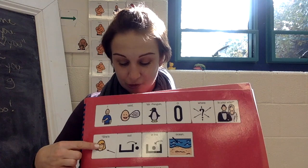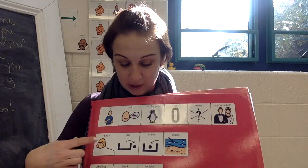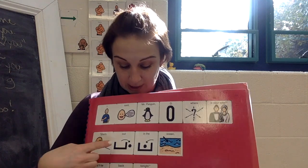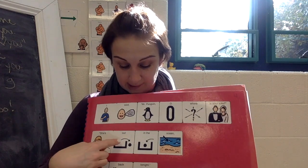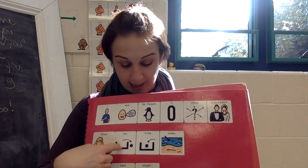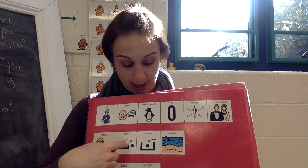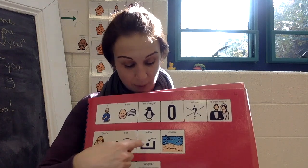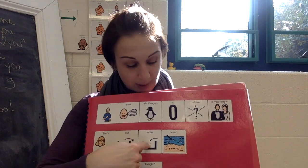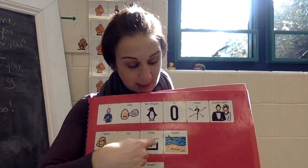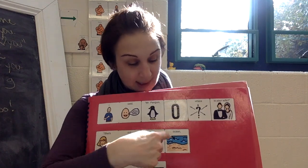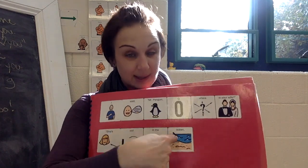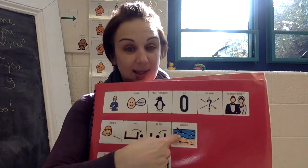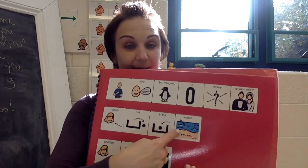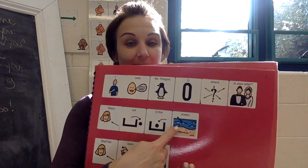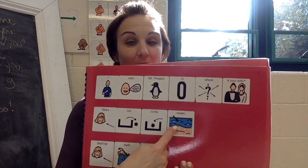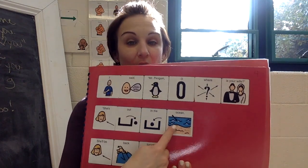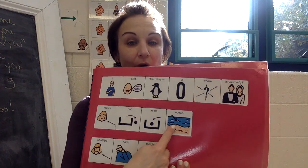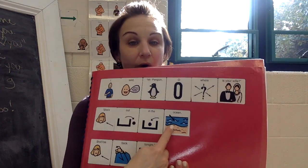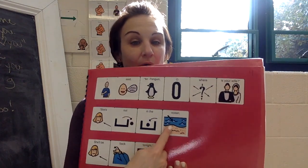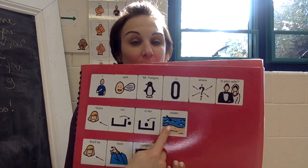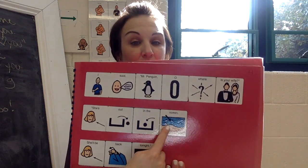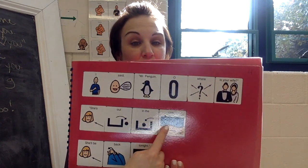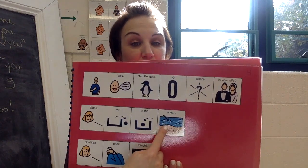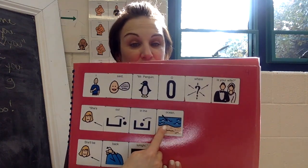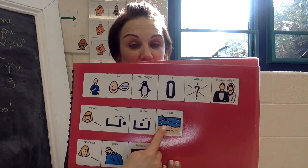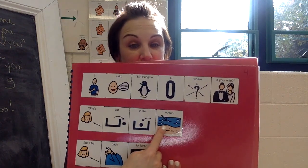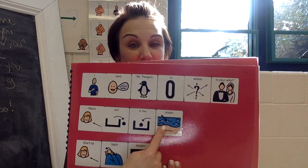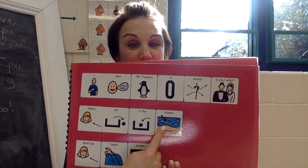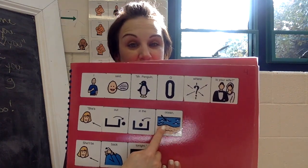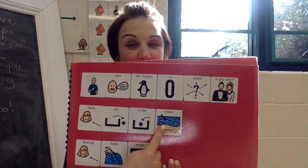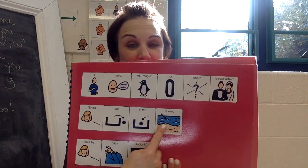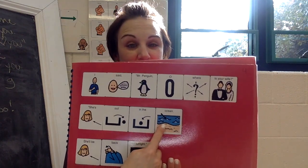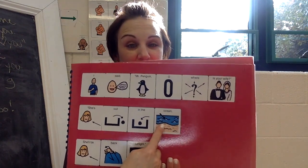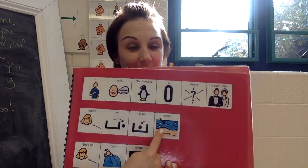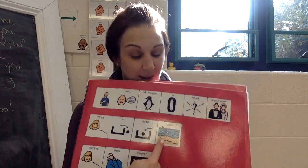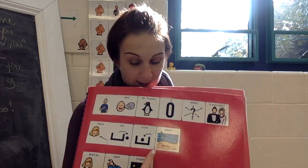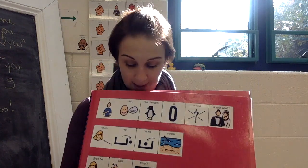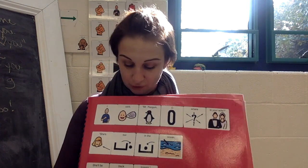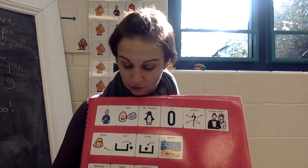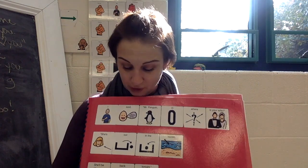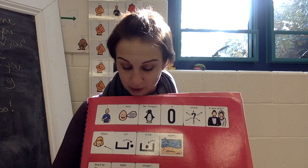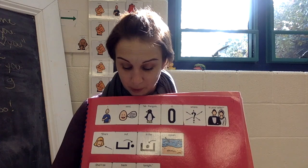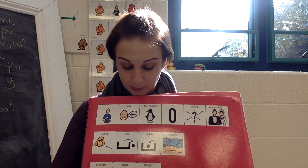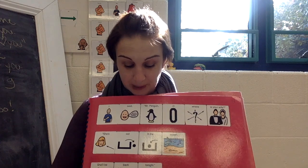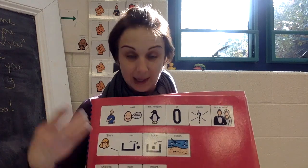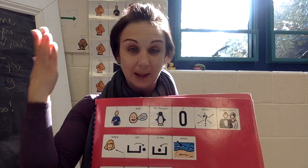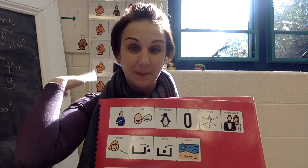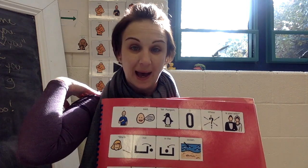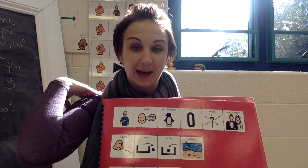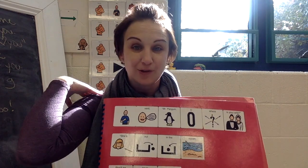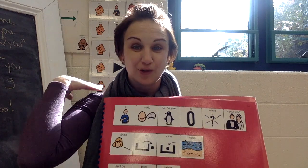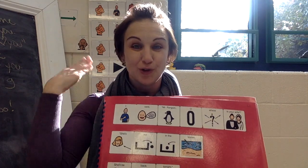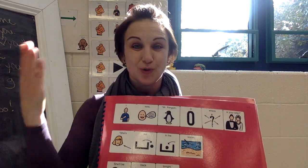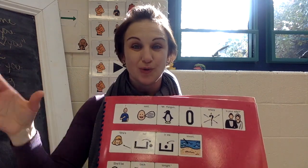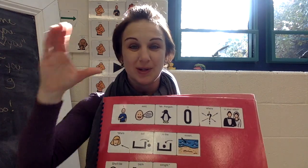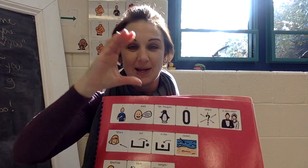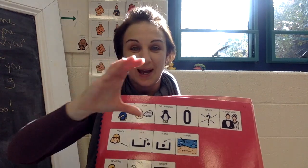She's out in the ocean, she'll be back tonight.